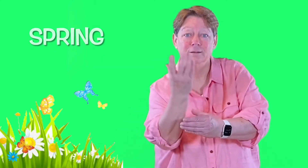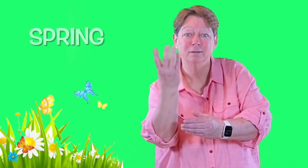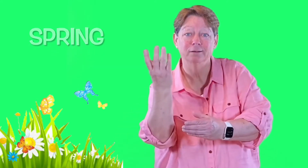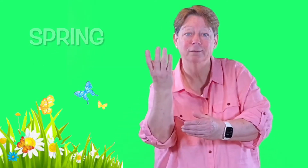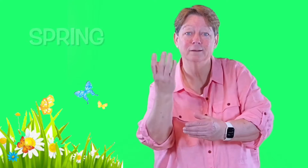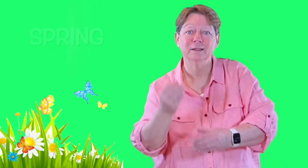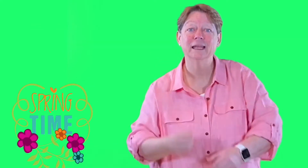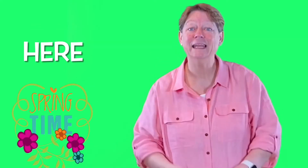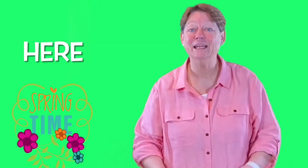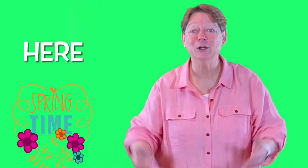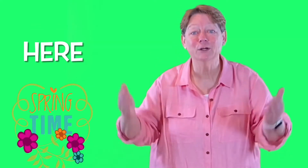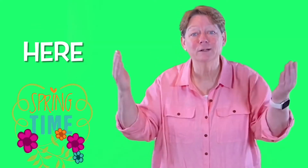Here.